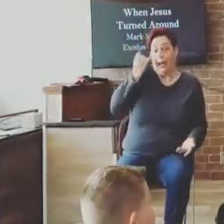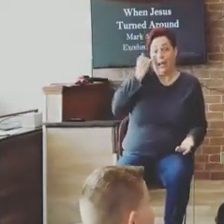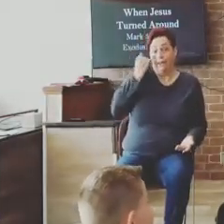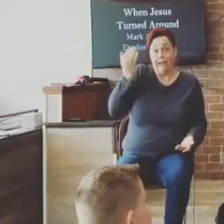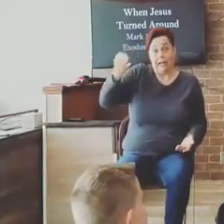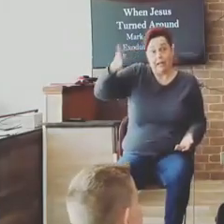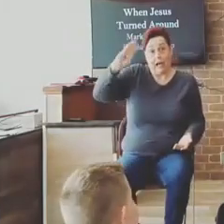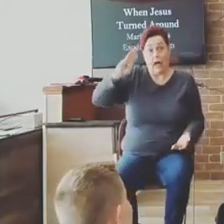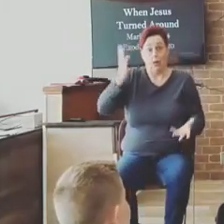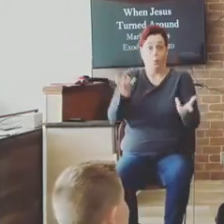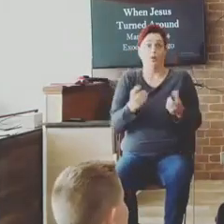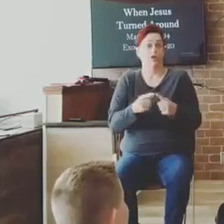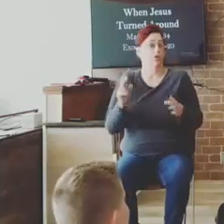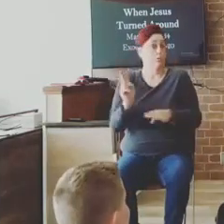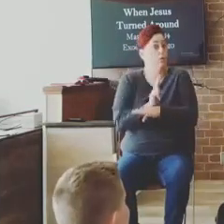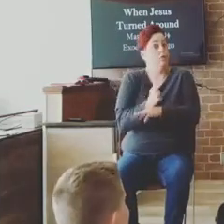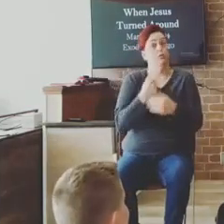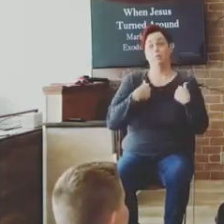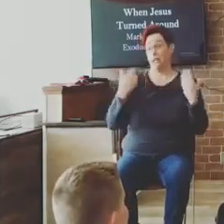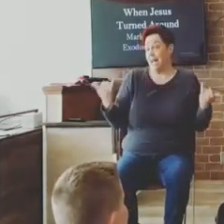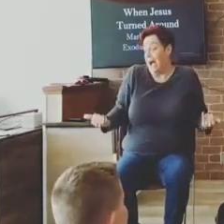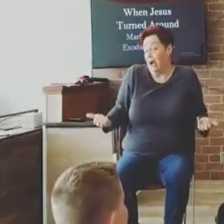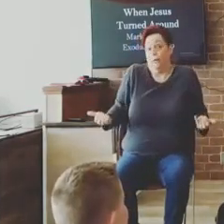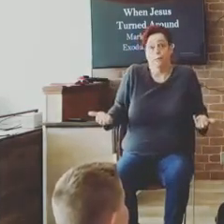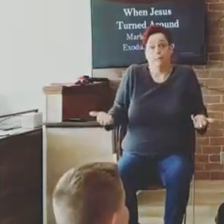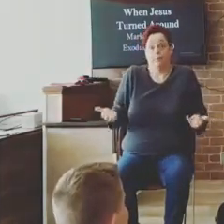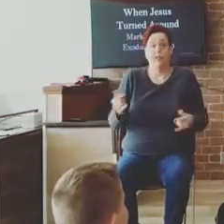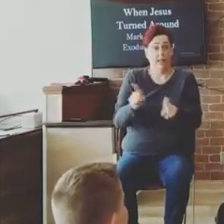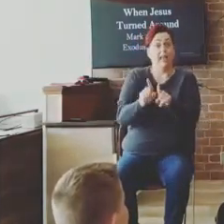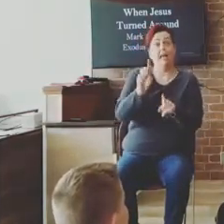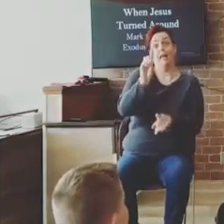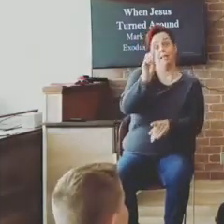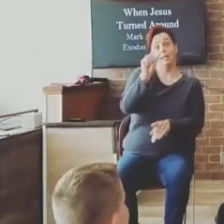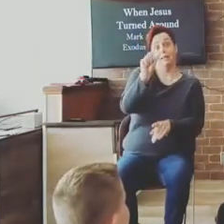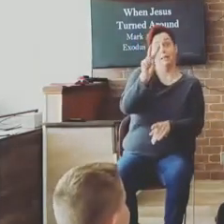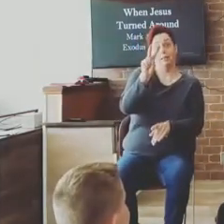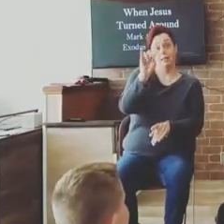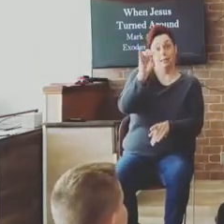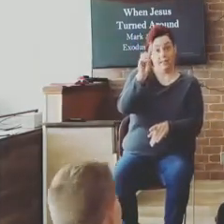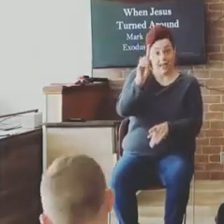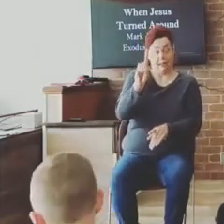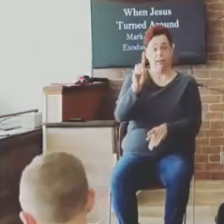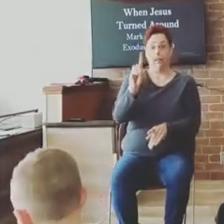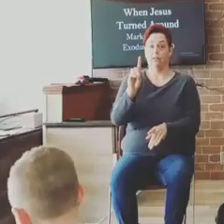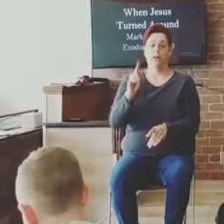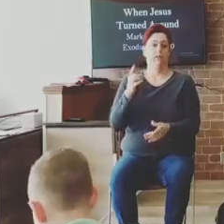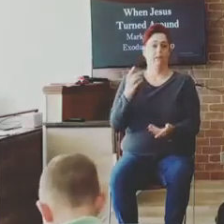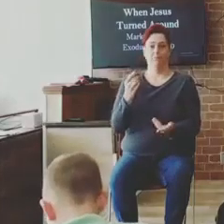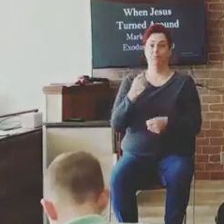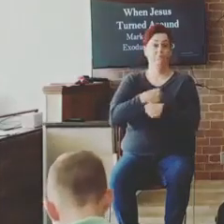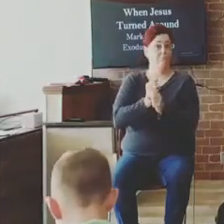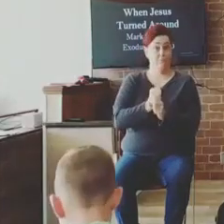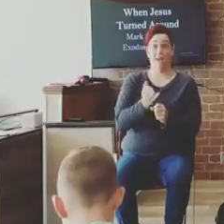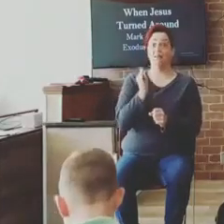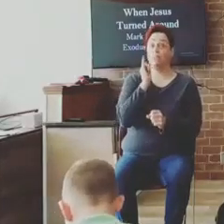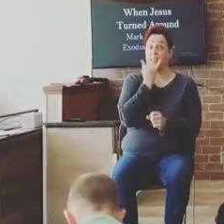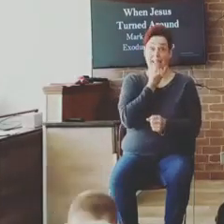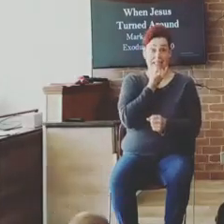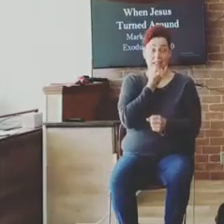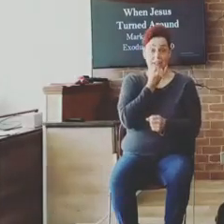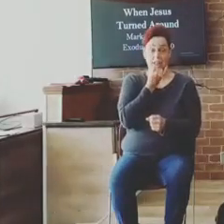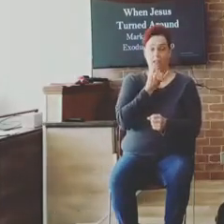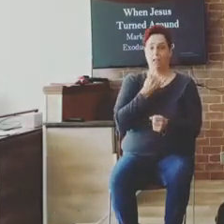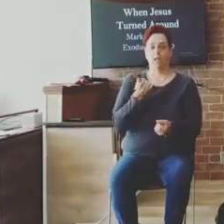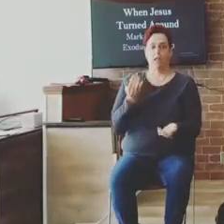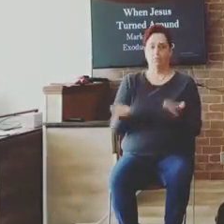David sinned. David messed up. And if I was David, I'd be like, man, why would God want to use me for anything? Why would God want to use me as a pastor? Why